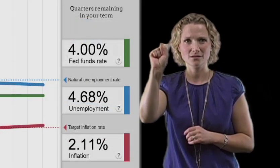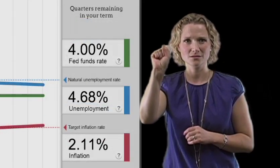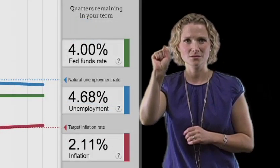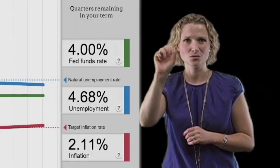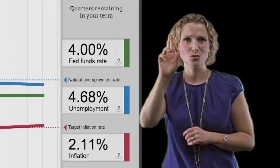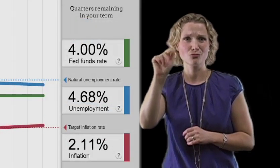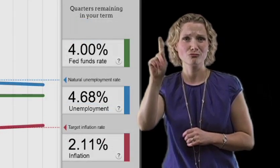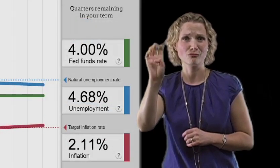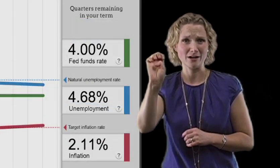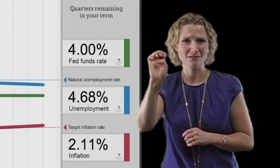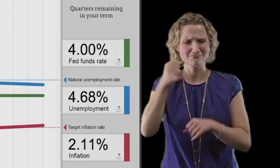rate.